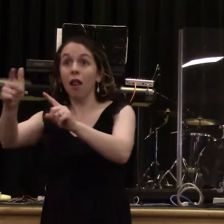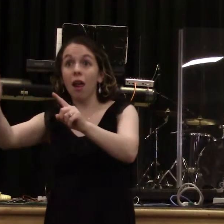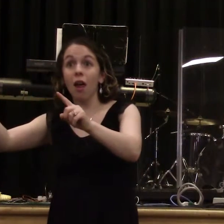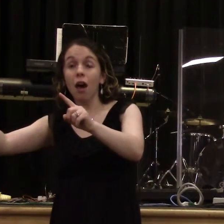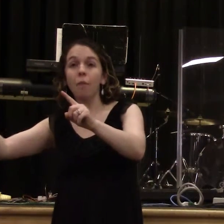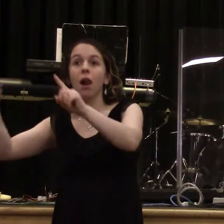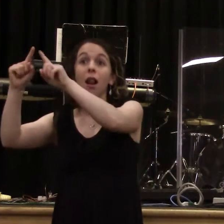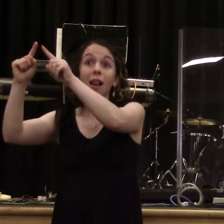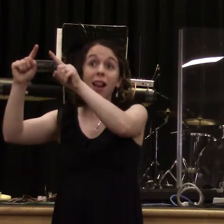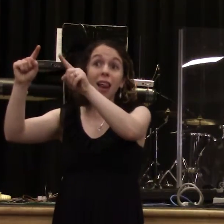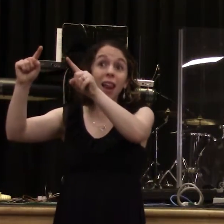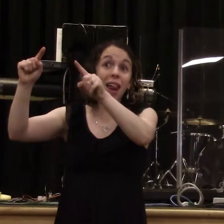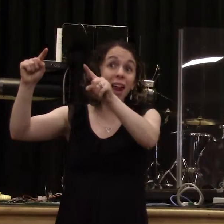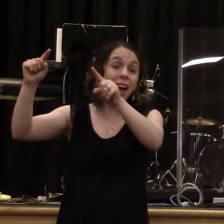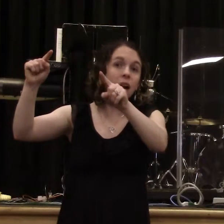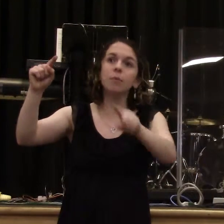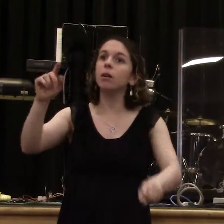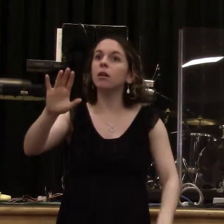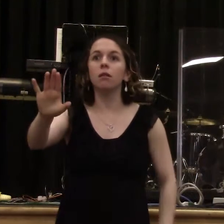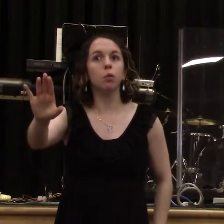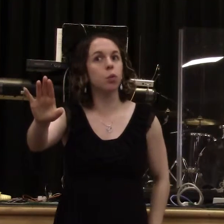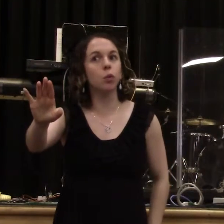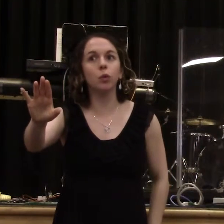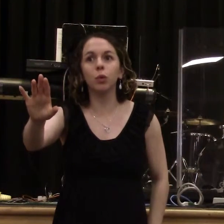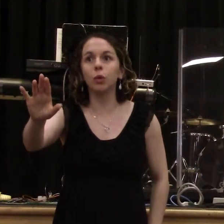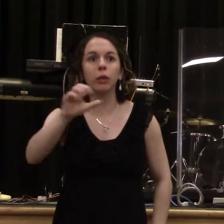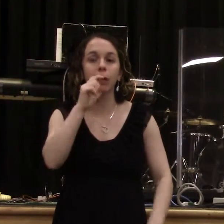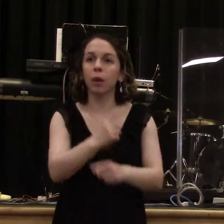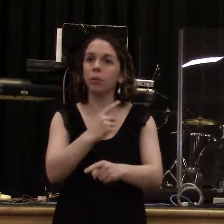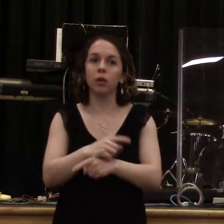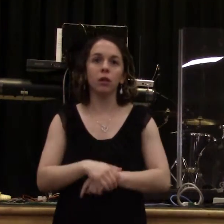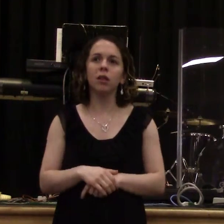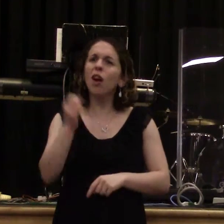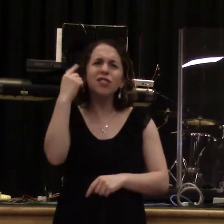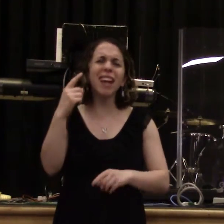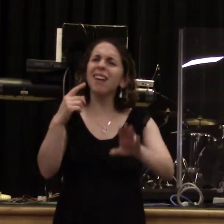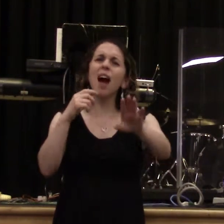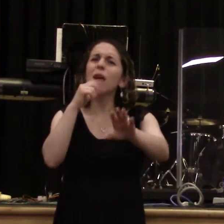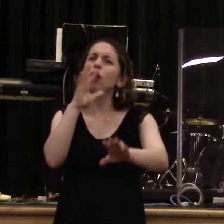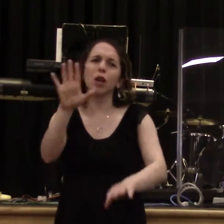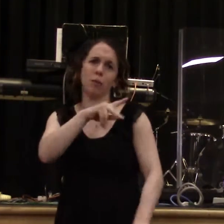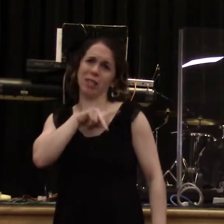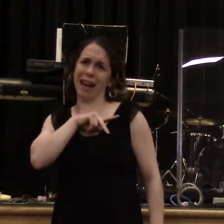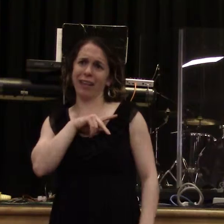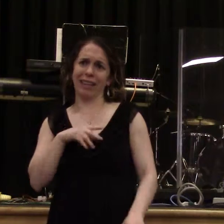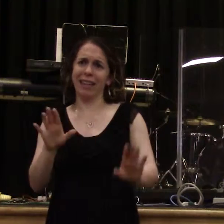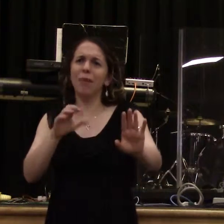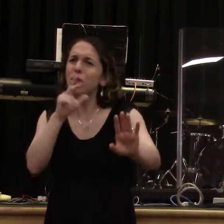known were wolves in sheep clothing. And let me just say that it's not about personality. So I like this type of person. I don't like this